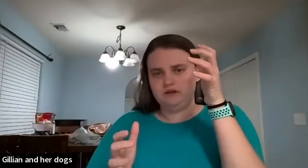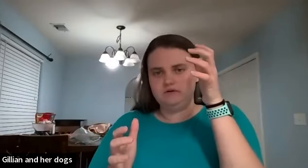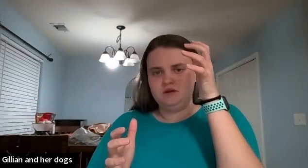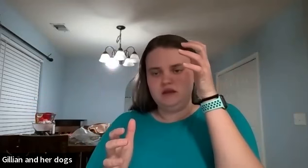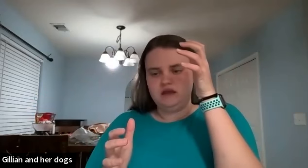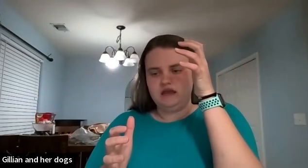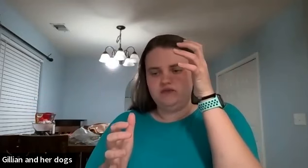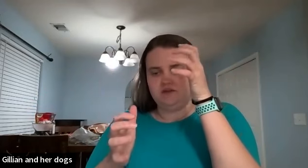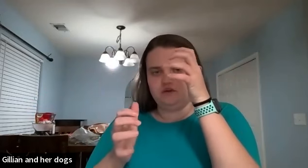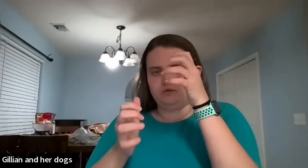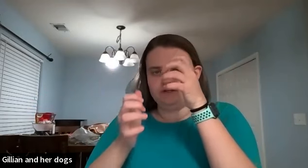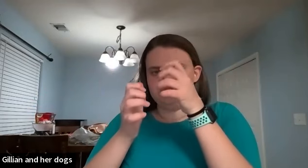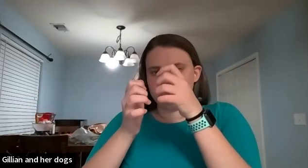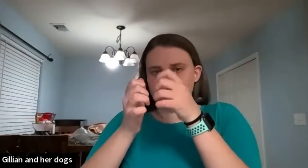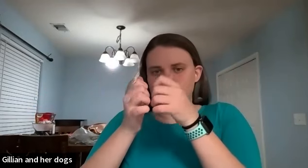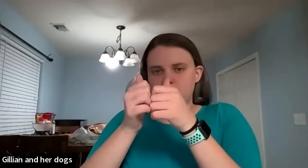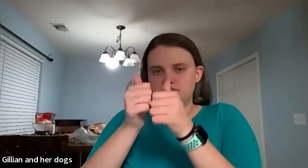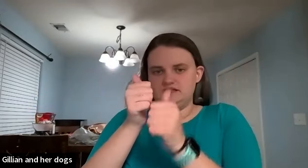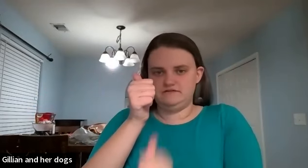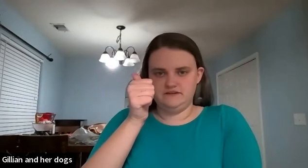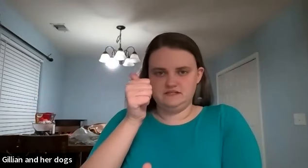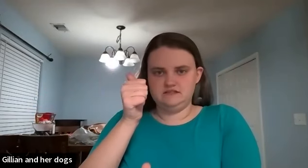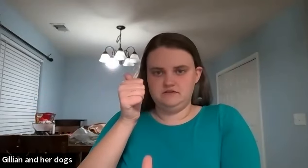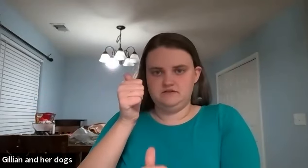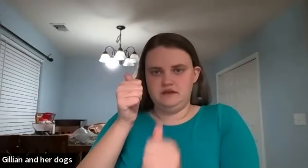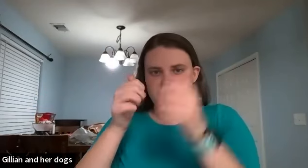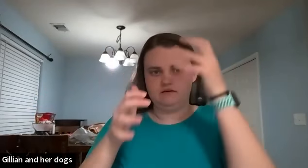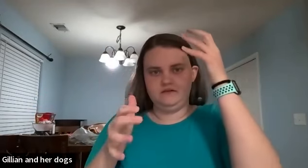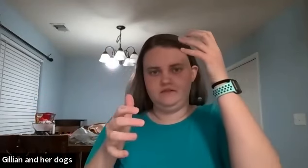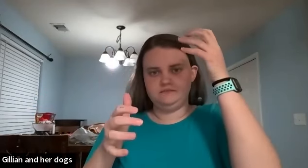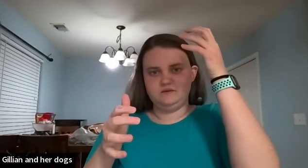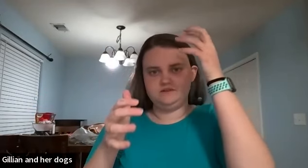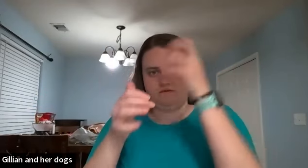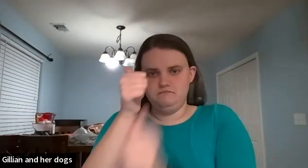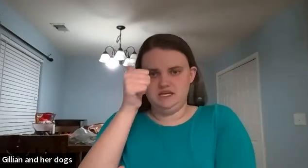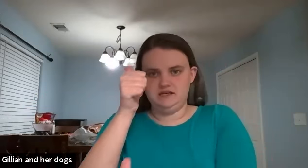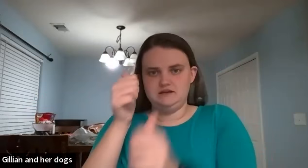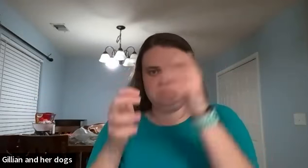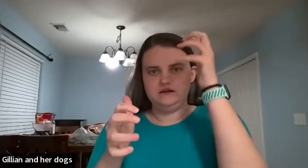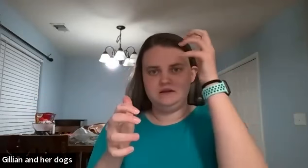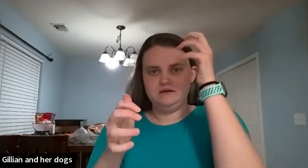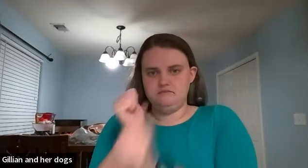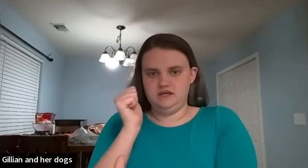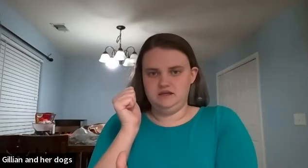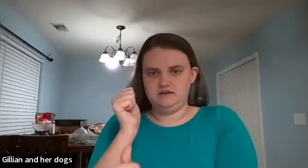below and then you're going to close them into fist to like a thumbs up so mean mean